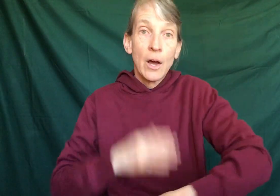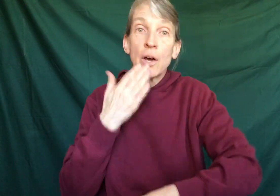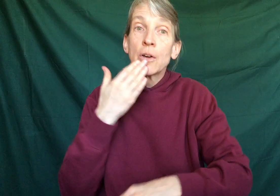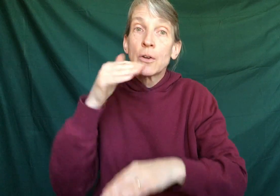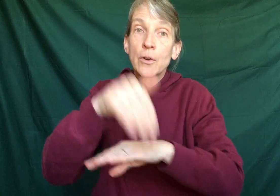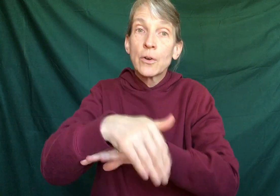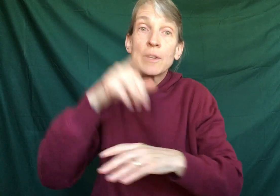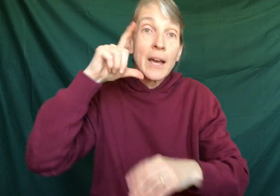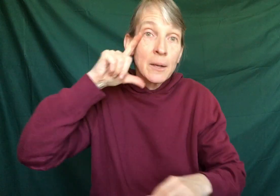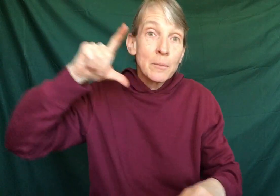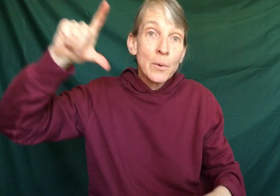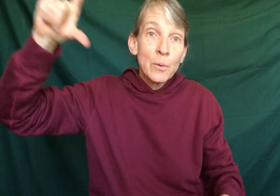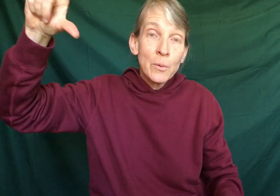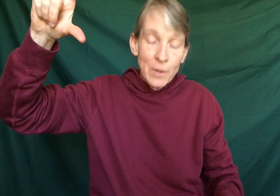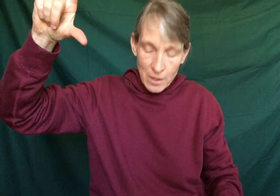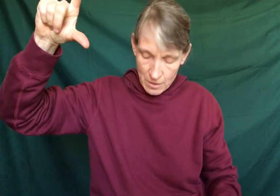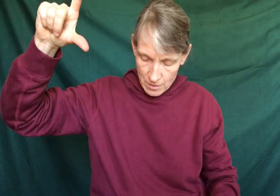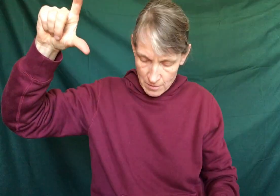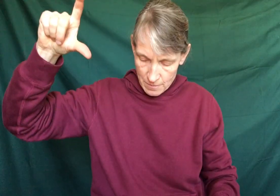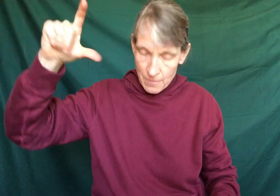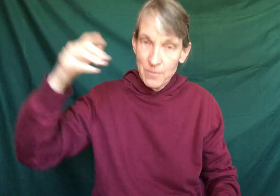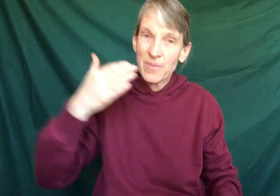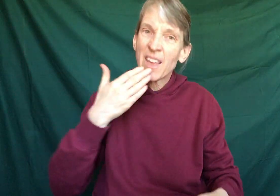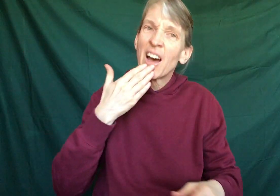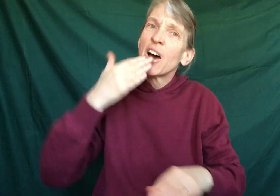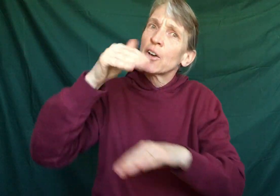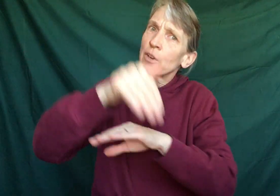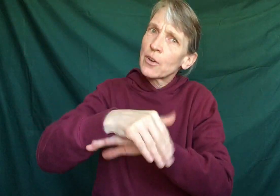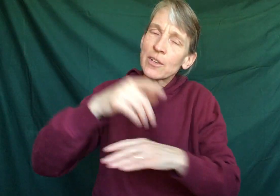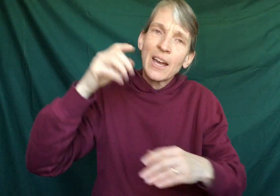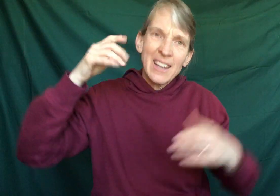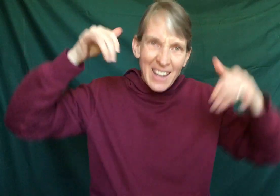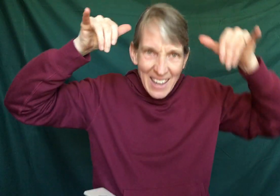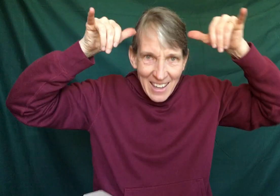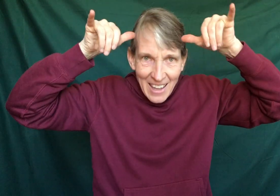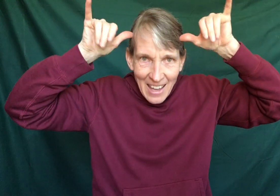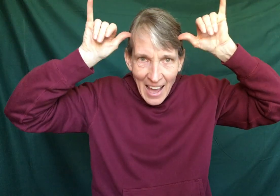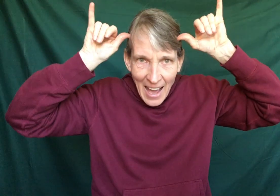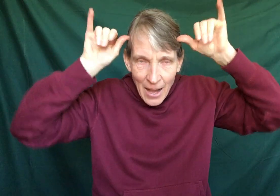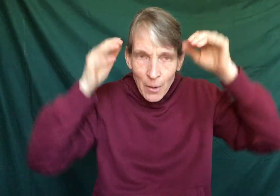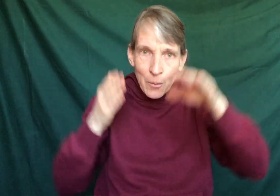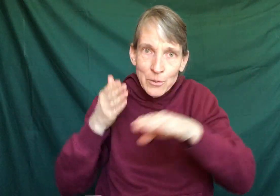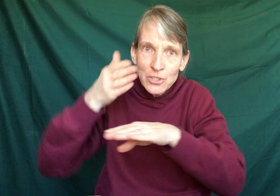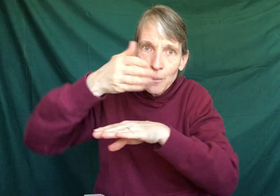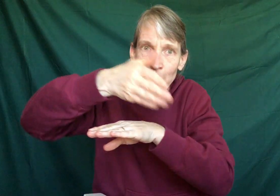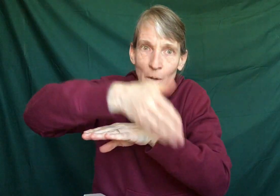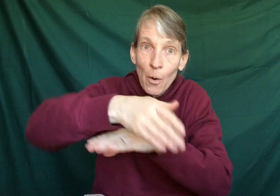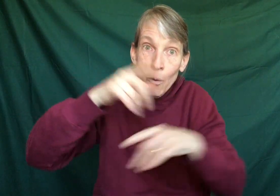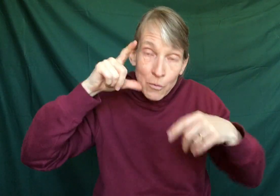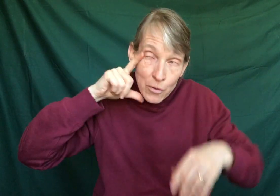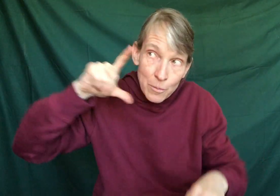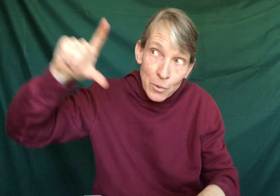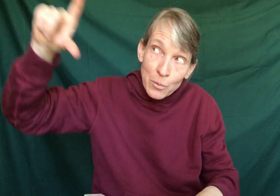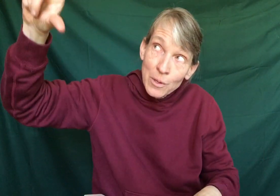Good night moon. Good night cow jumping over the moon.